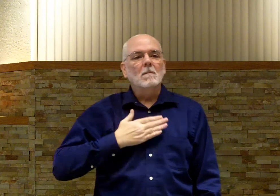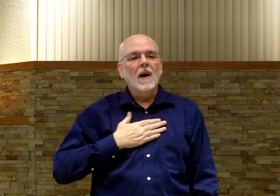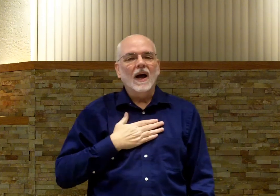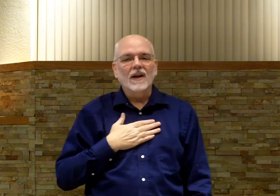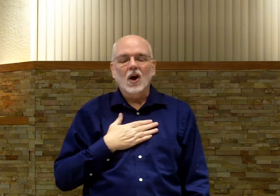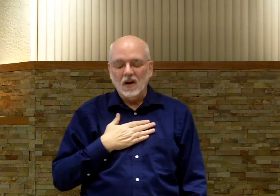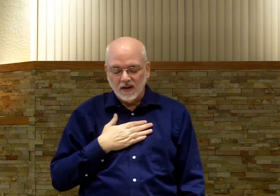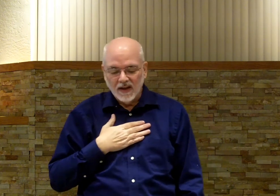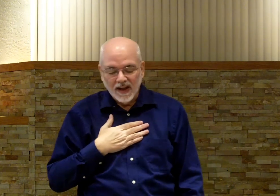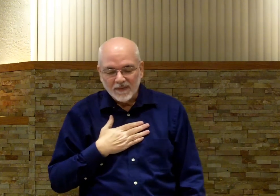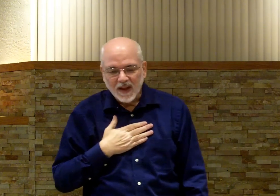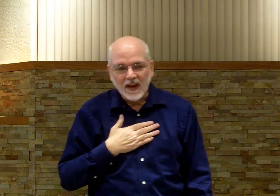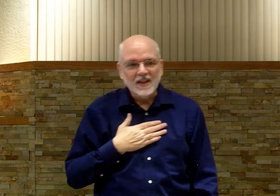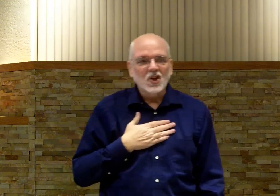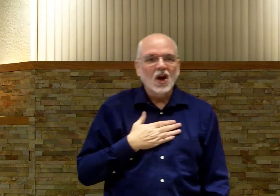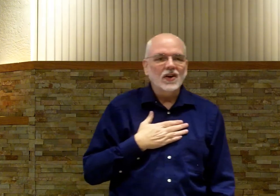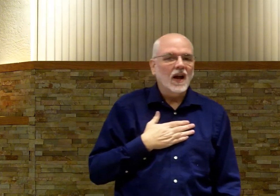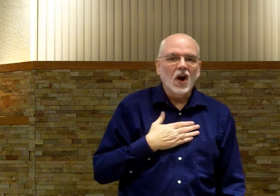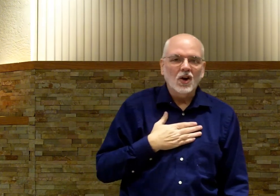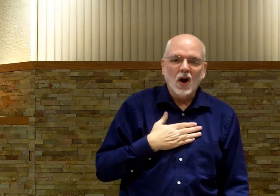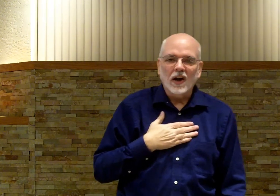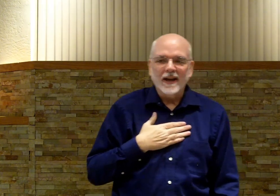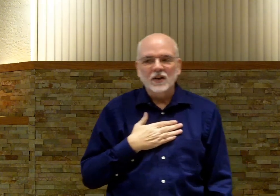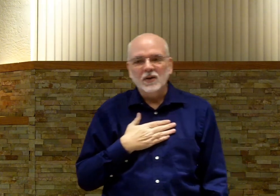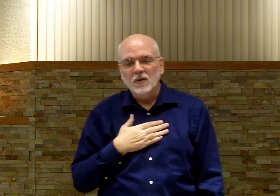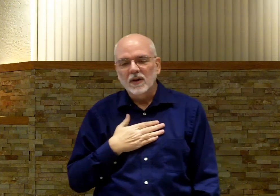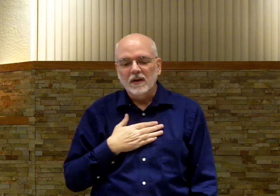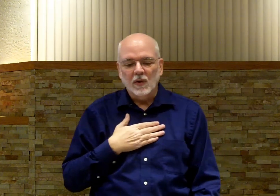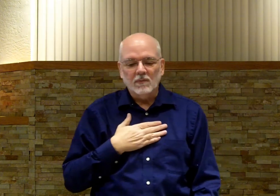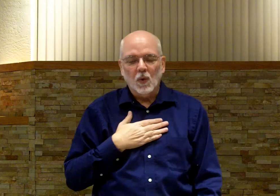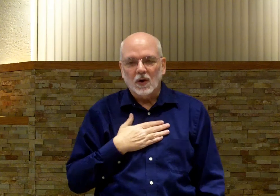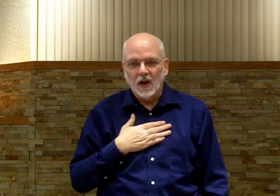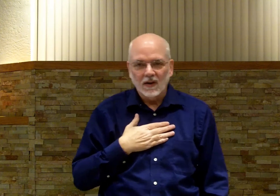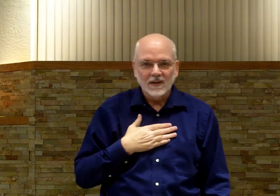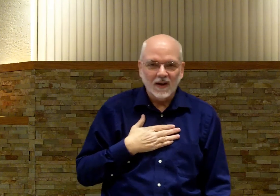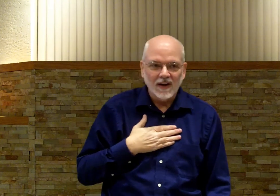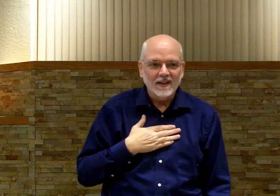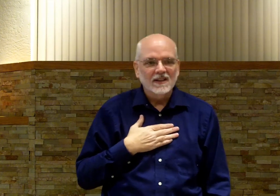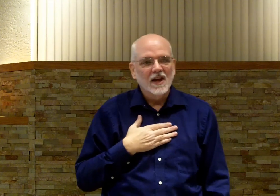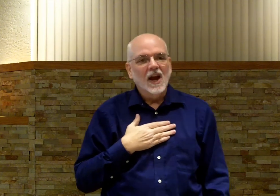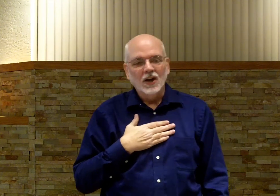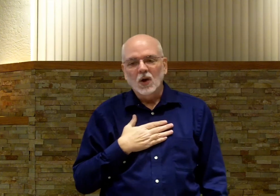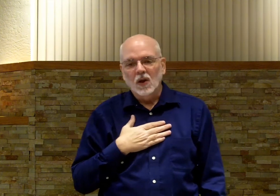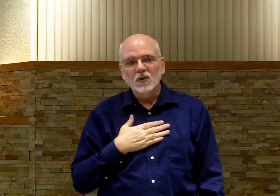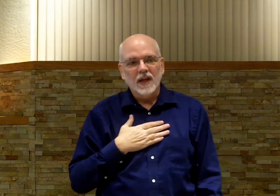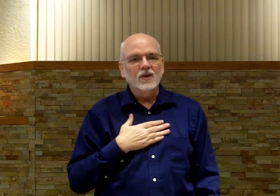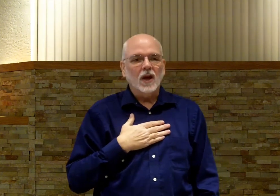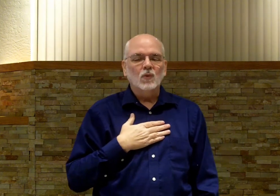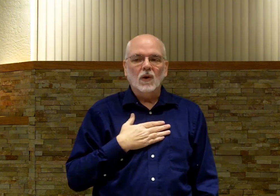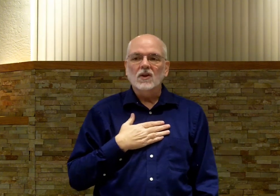Mine. Art. Okay. This is art. Not art. Art like you did with watercolors. All right? This is another one of those King James words.